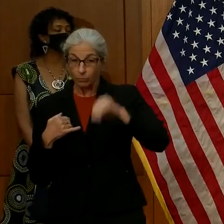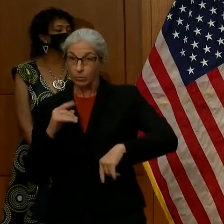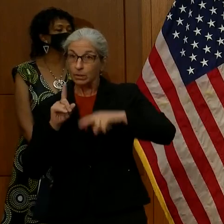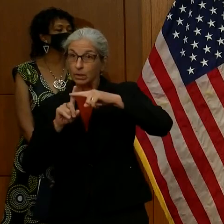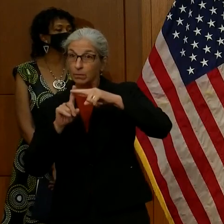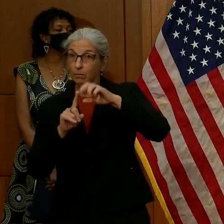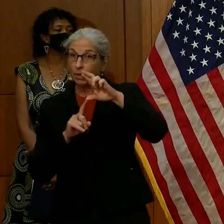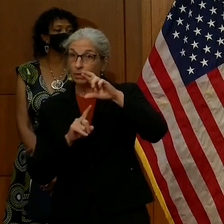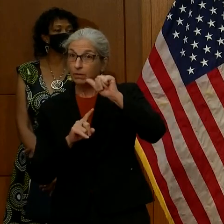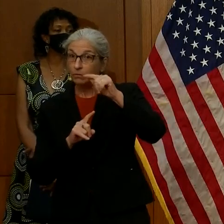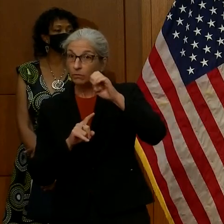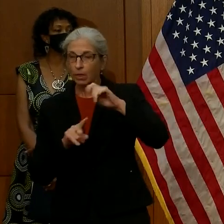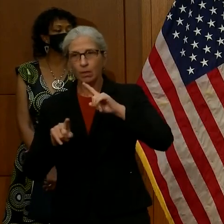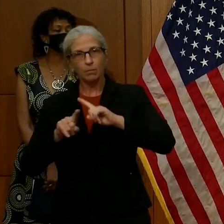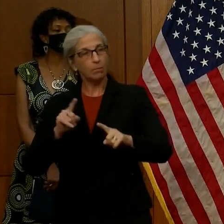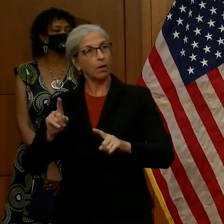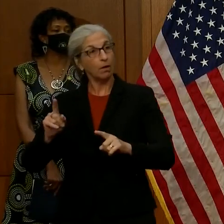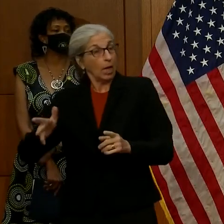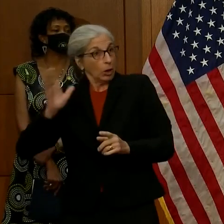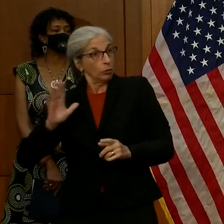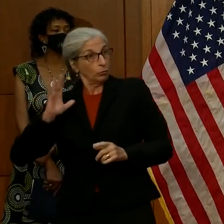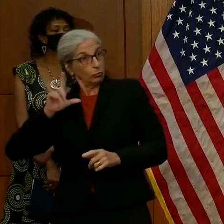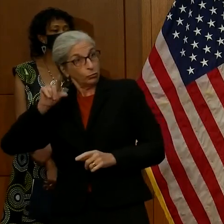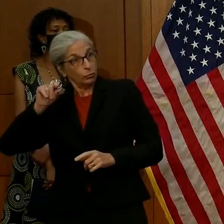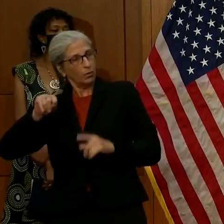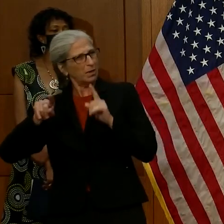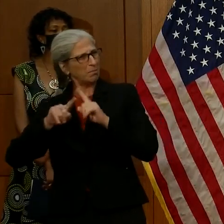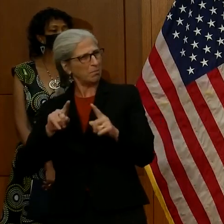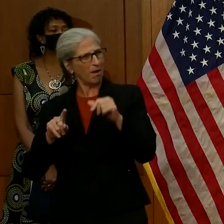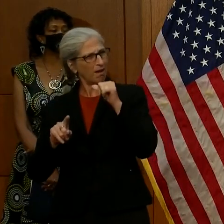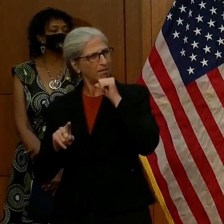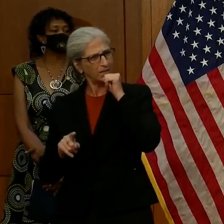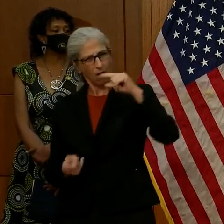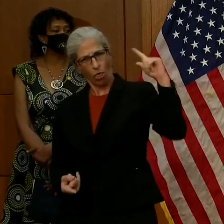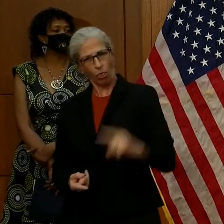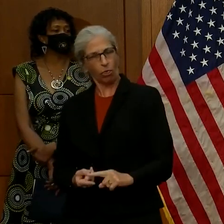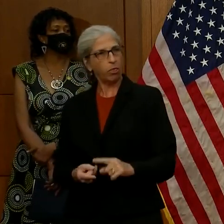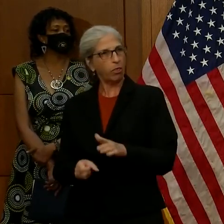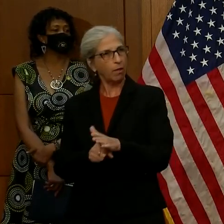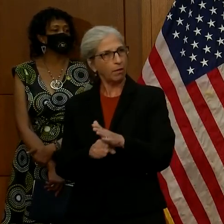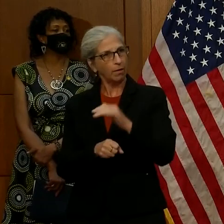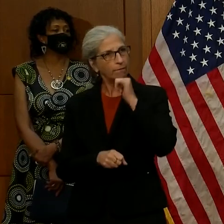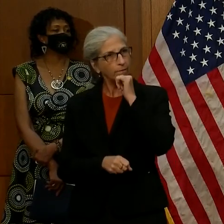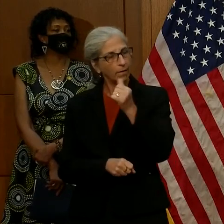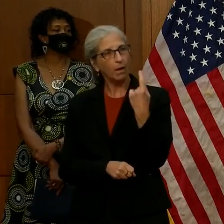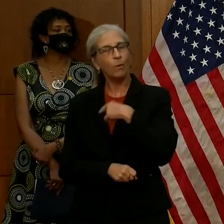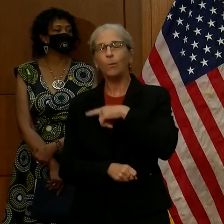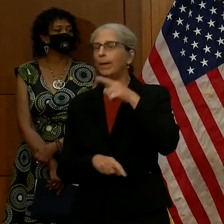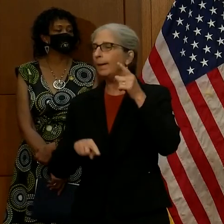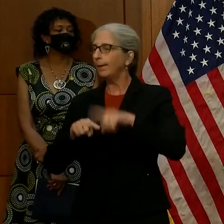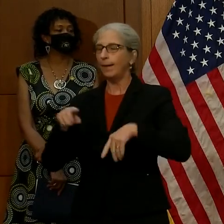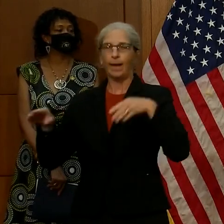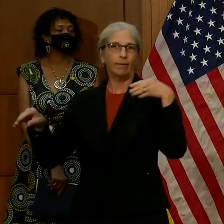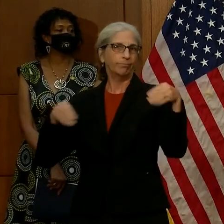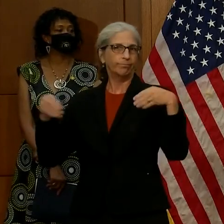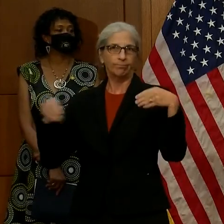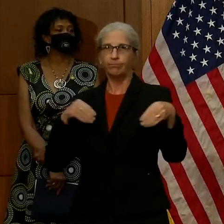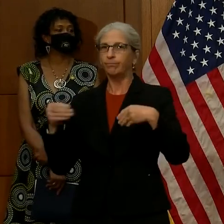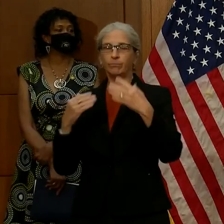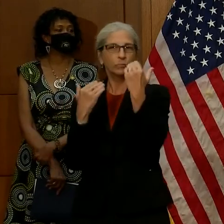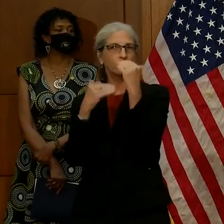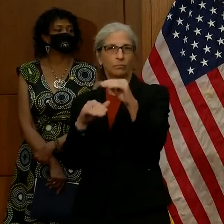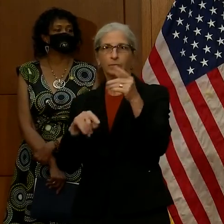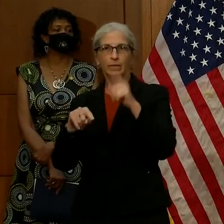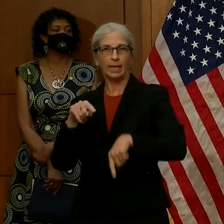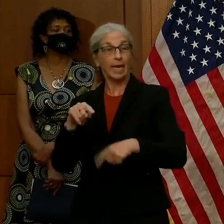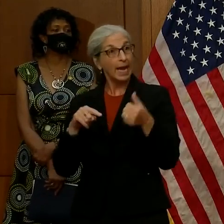we're still not close to where we need to be to ease these restrictions. And I think any time there's a large gathering